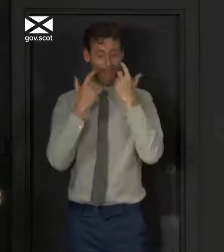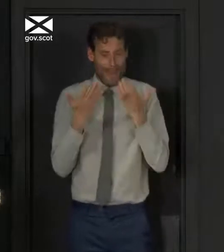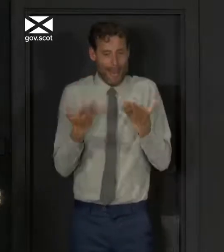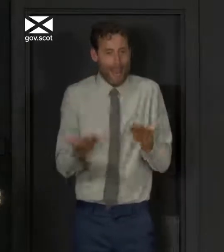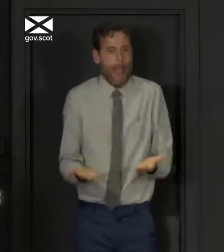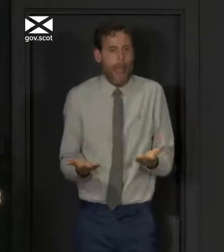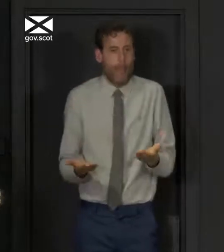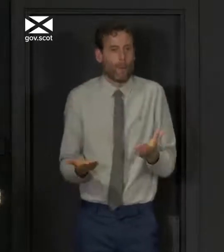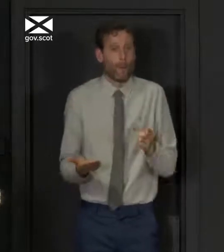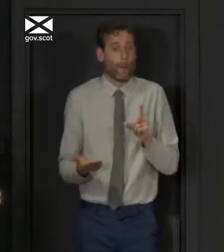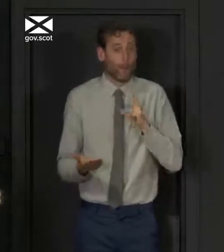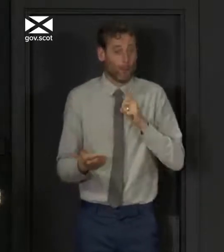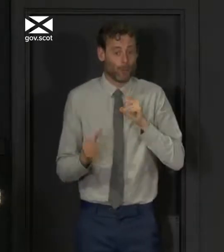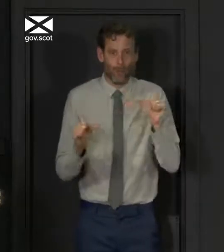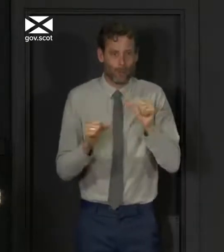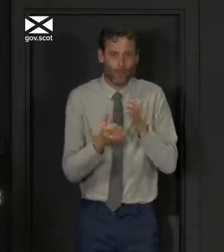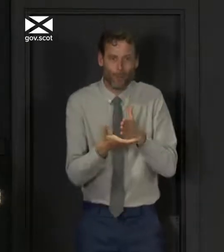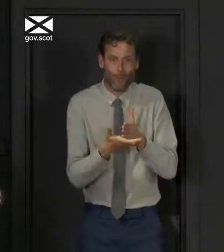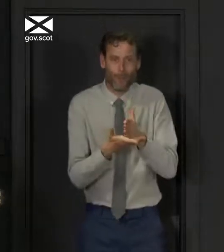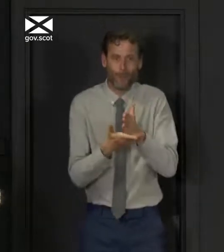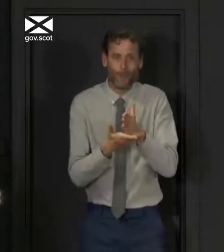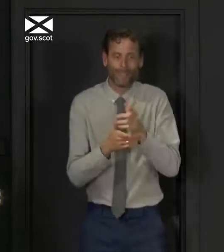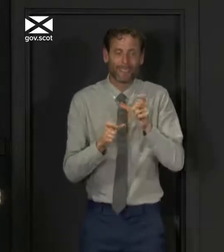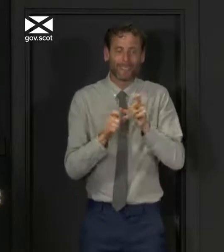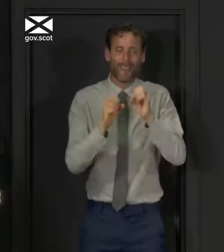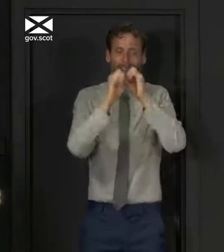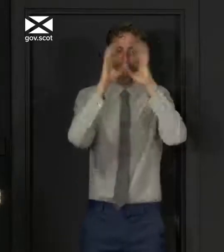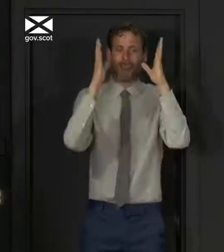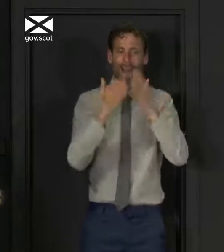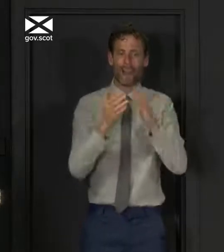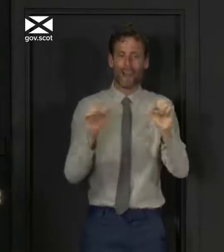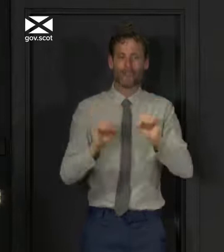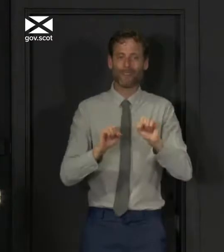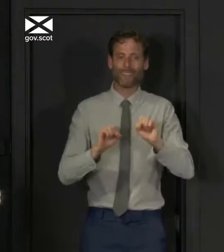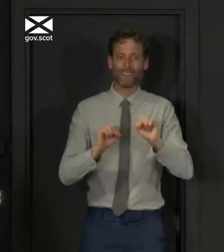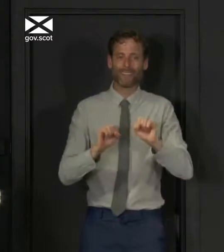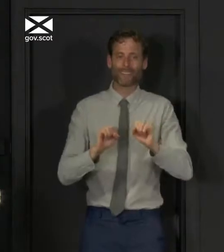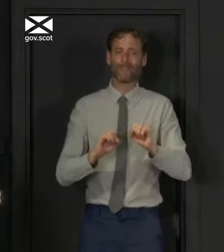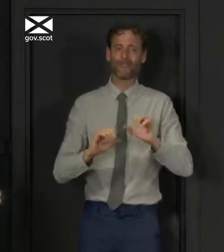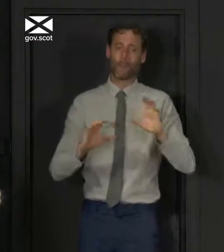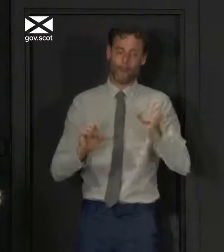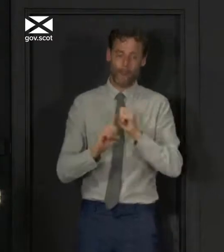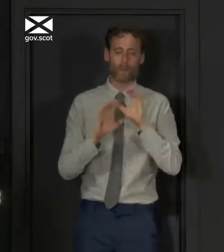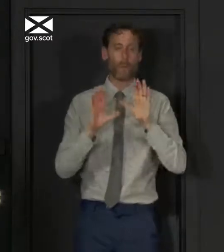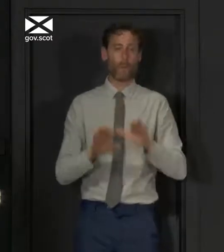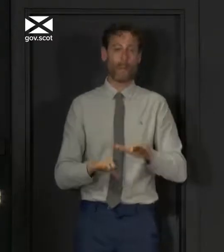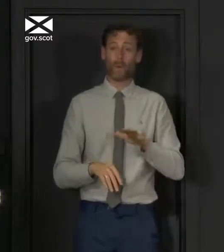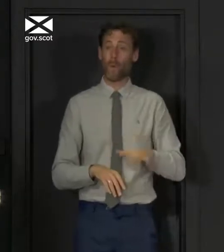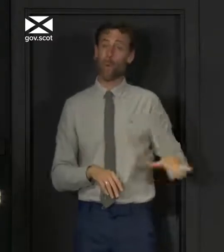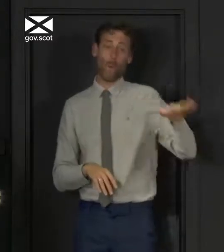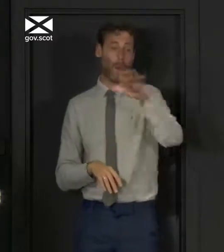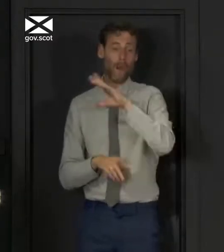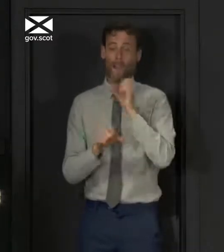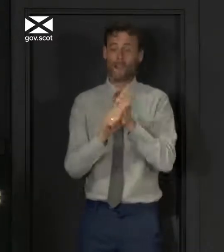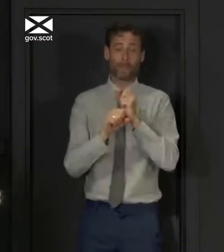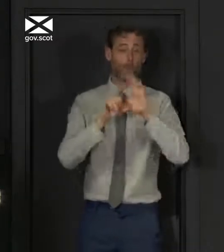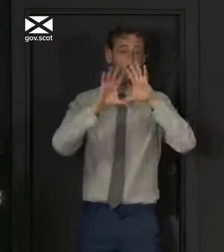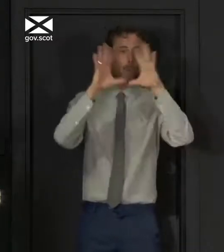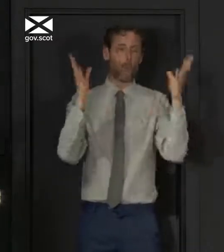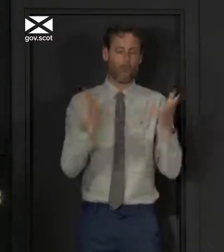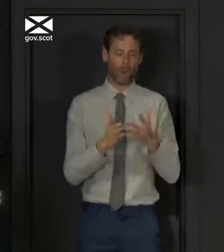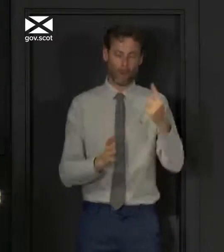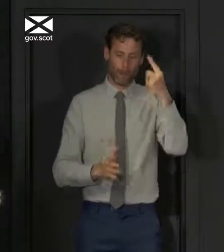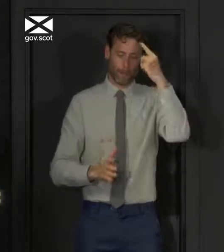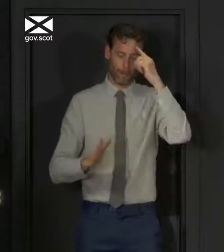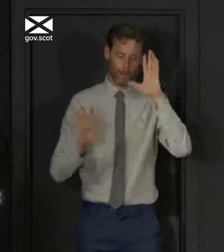stage because we are not yet through this pandemic and I don't think there will be a single government anywhere in the world that